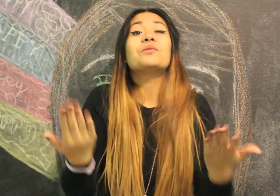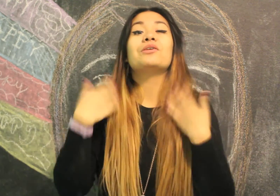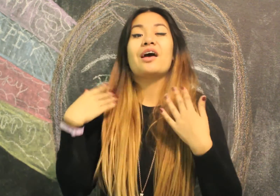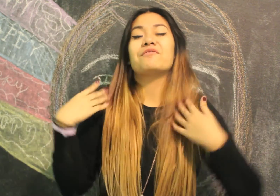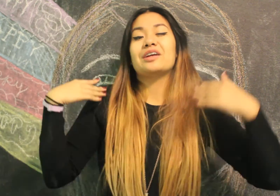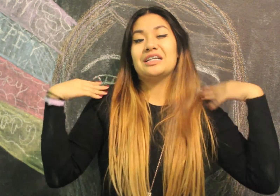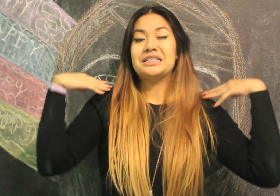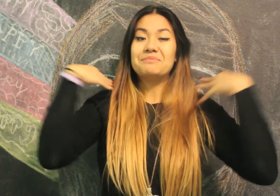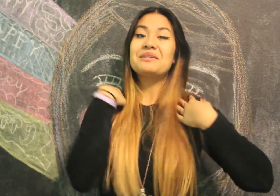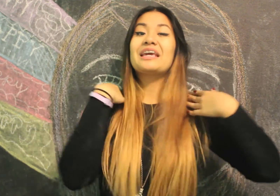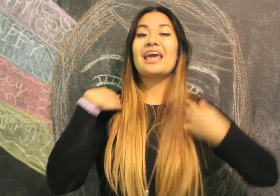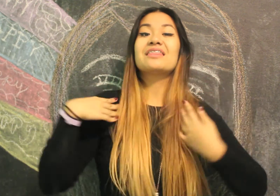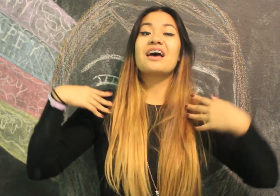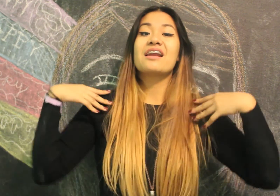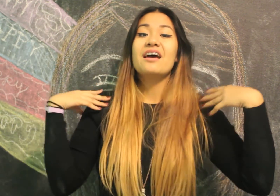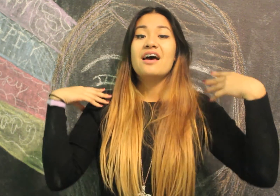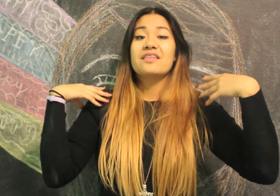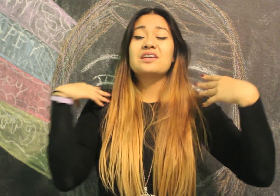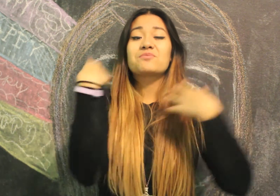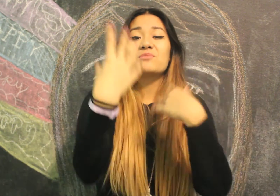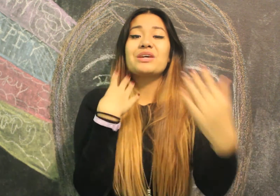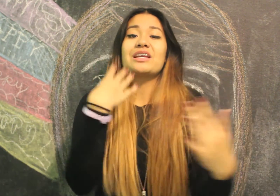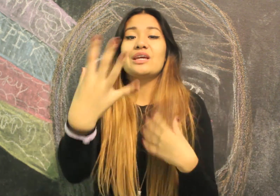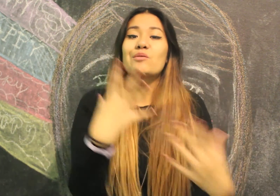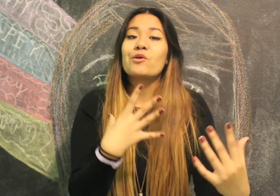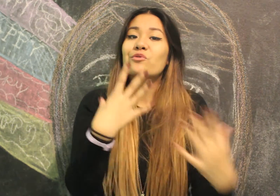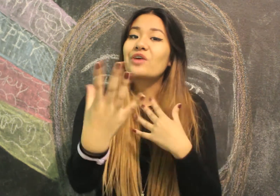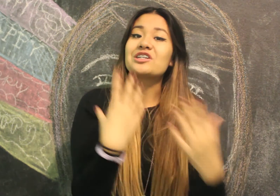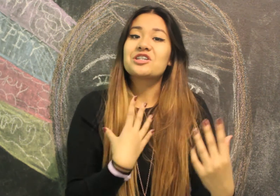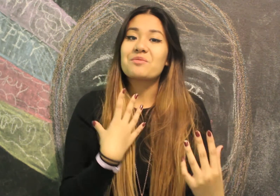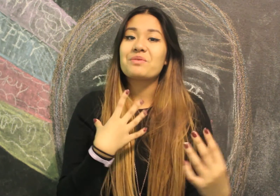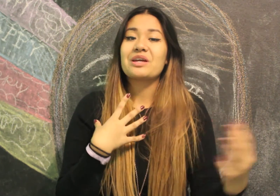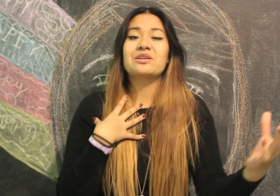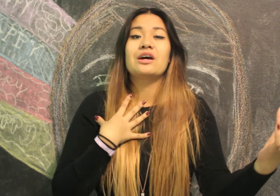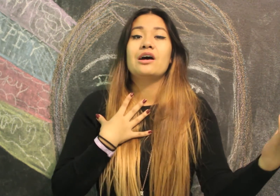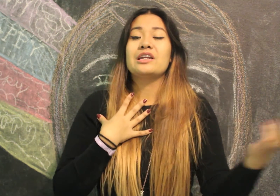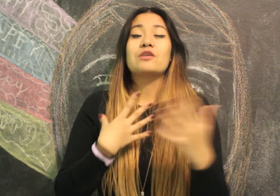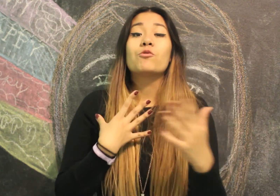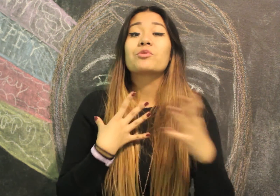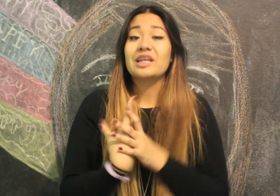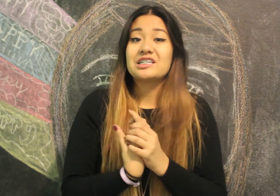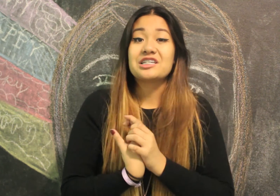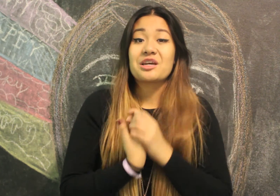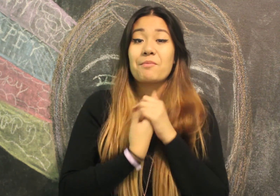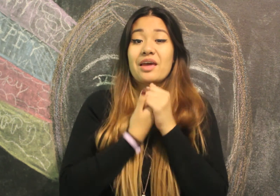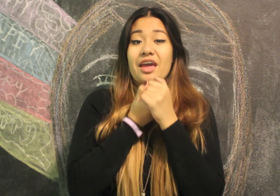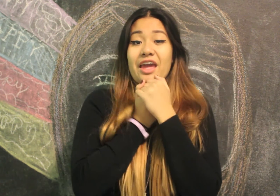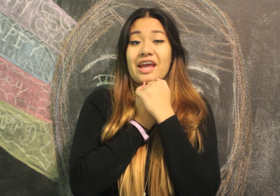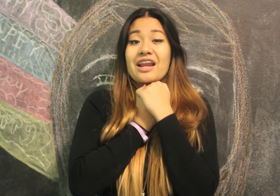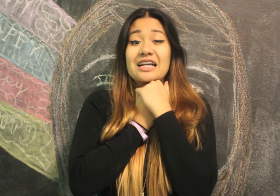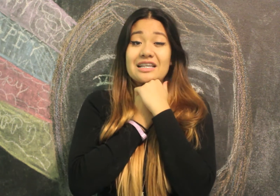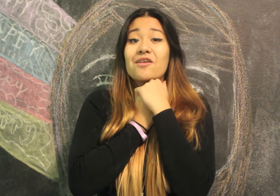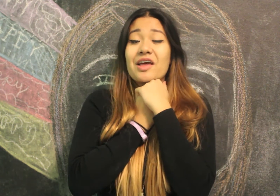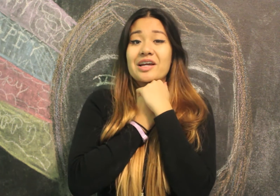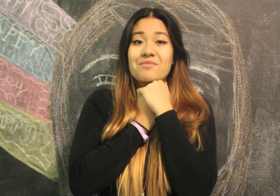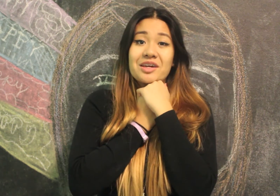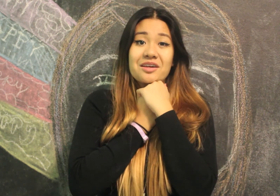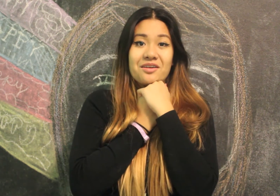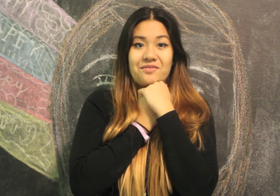you'll put effort into me And that This would be an equal friendship And an equal relationship And I sound like I'm making a